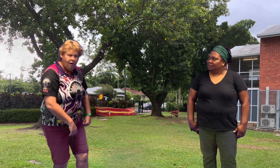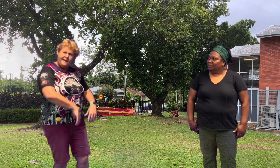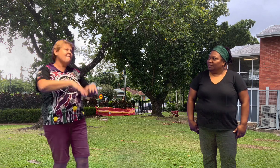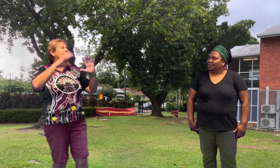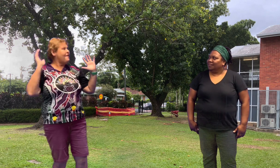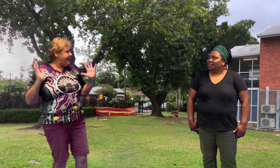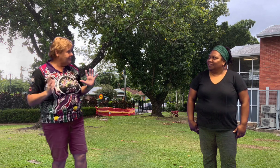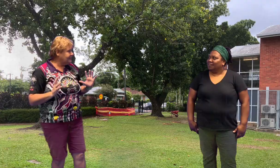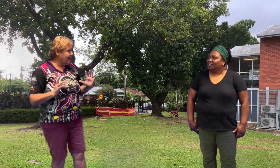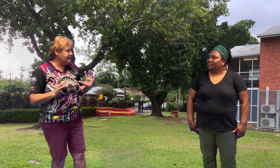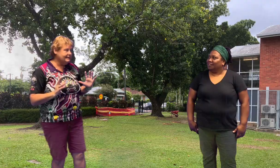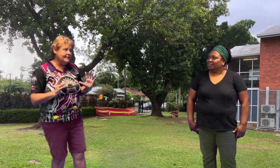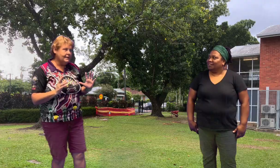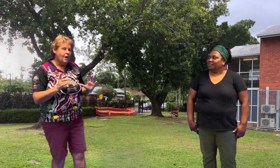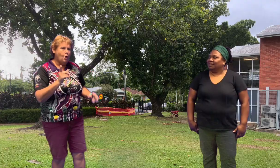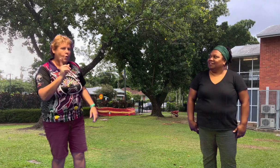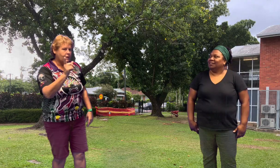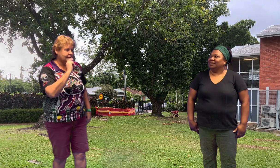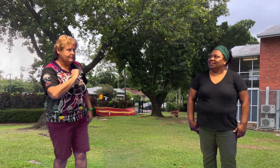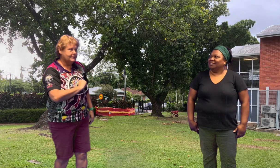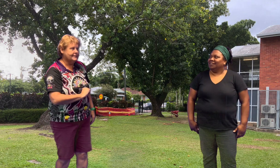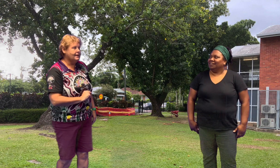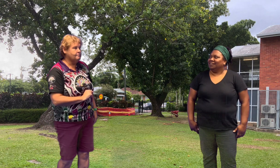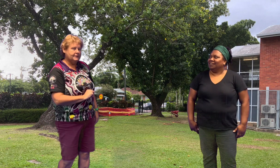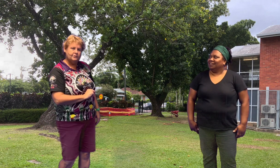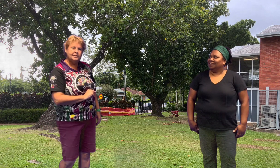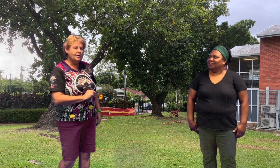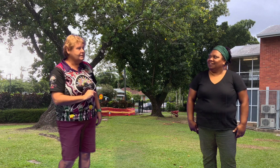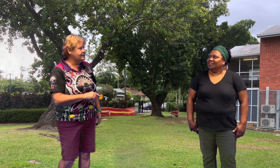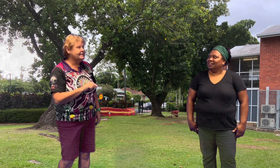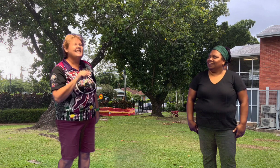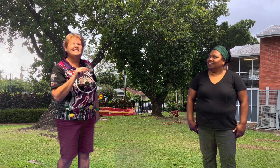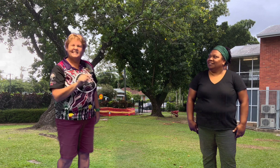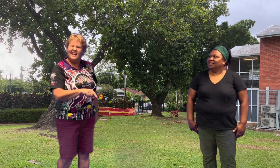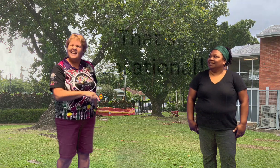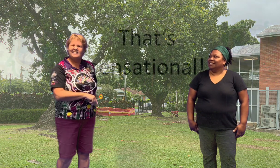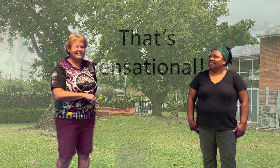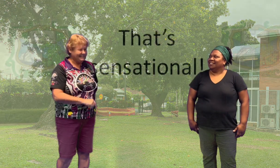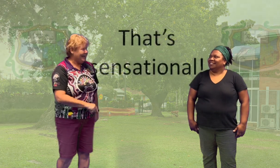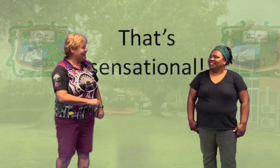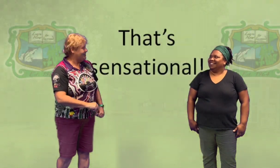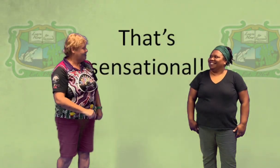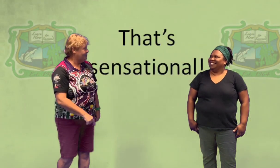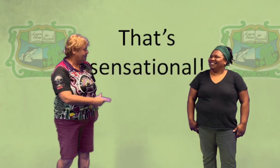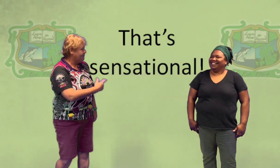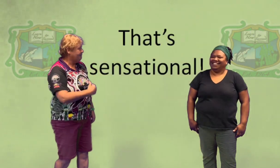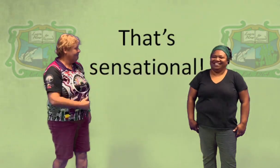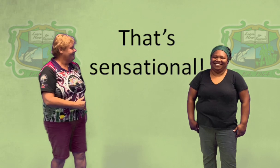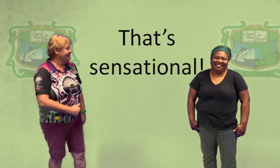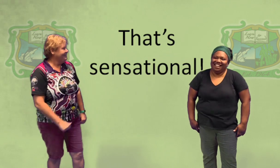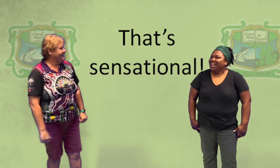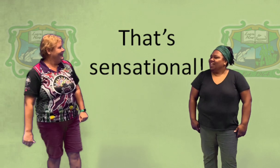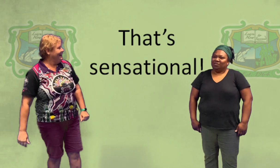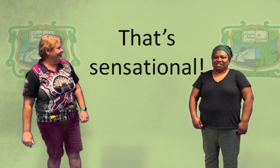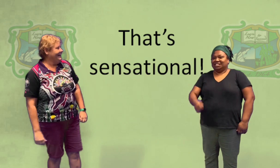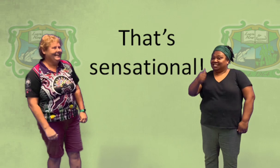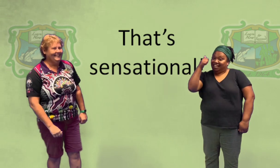oh, they're fantastic, or as Mr. Atone says, sensational. Well, can say,